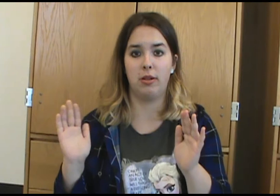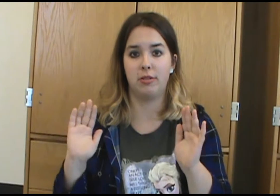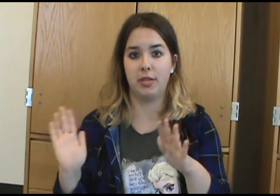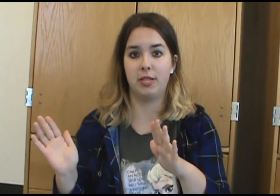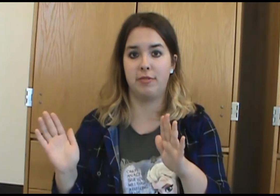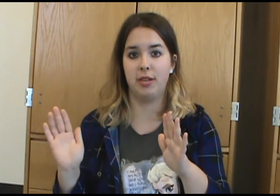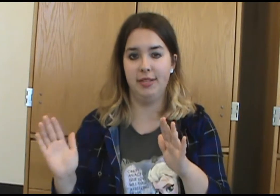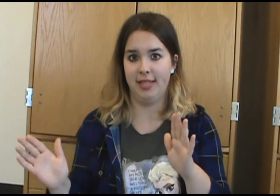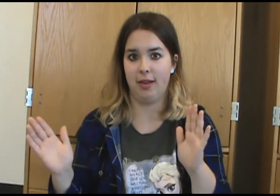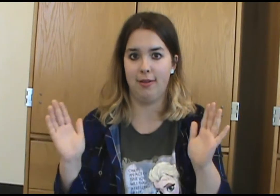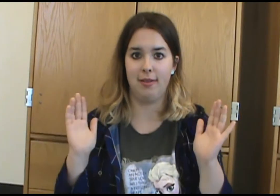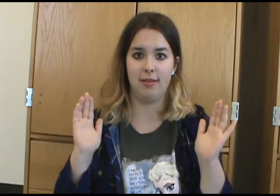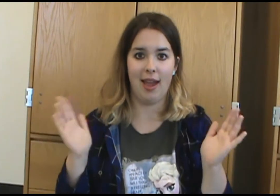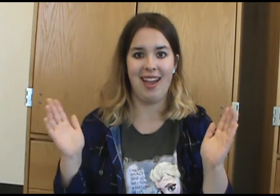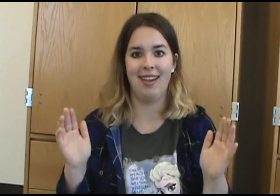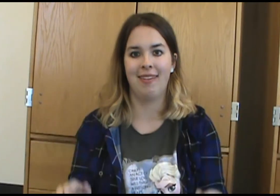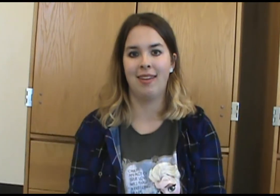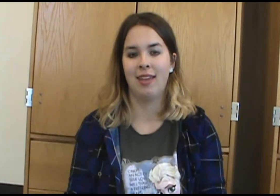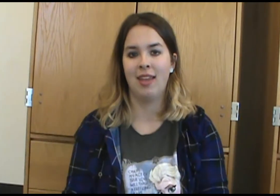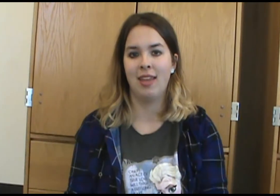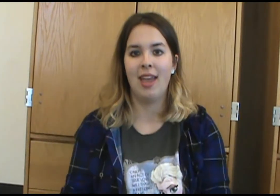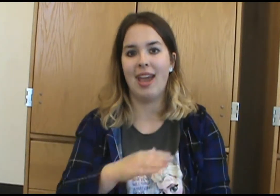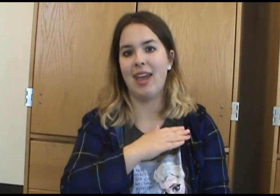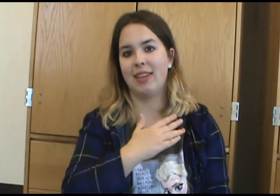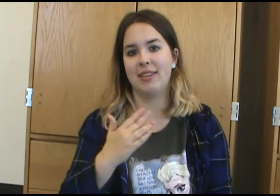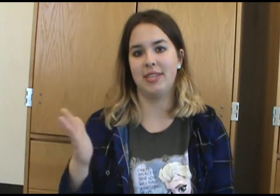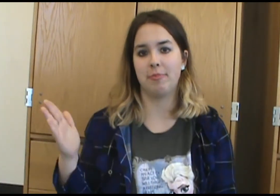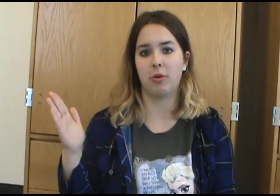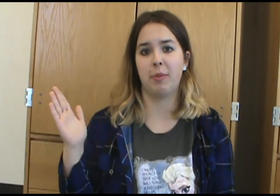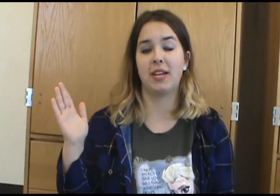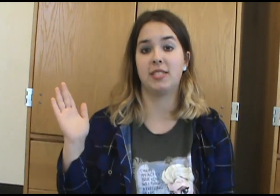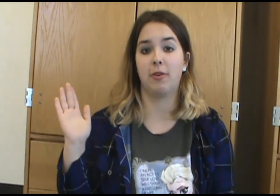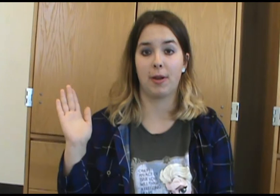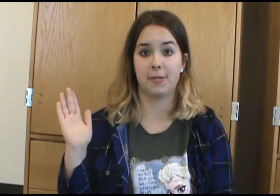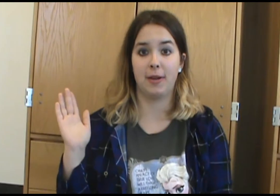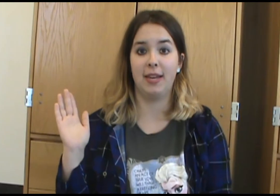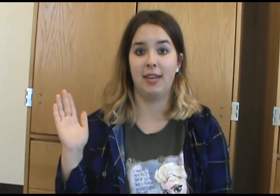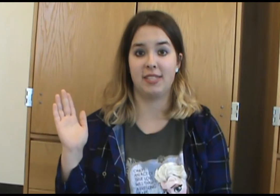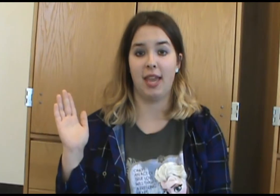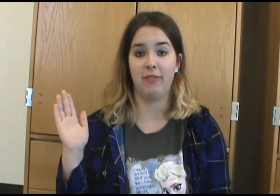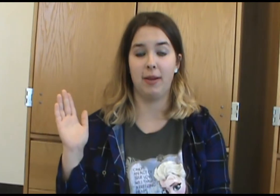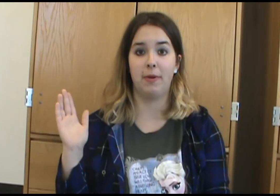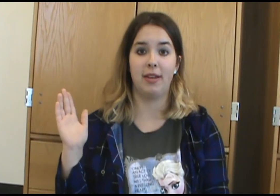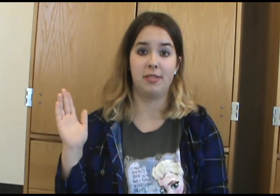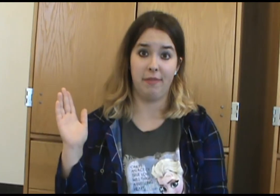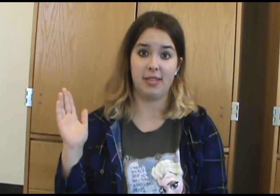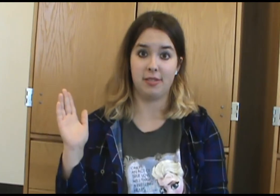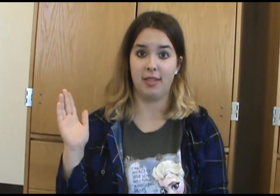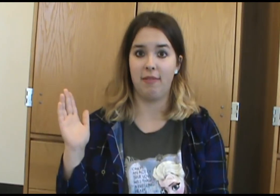judges that could die. And then Team Scorpion has to orchestrate an escape for him when Sylvester's life